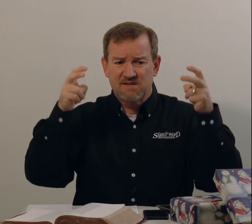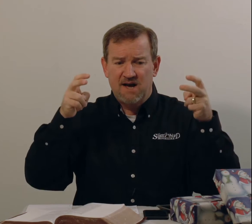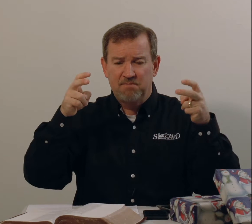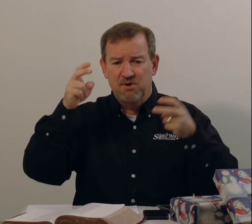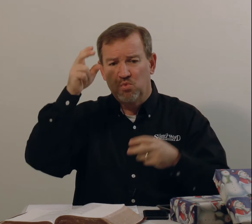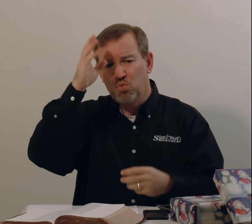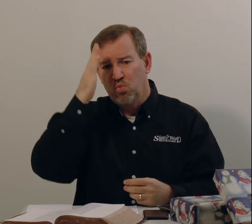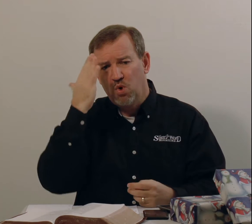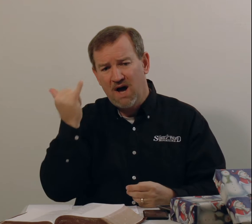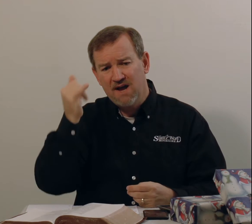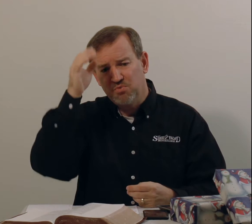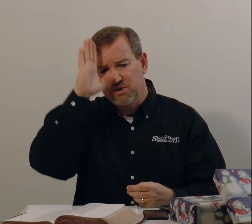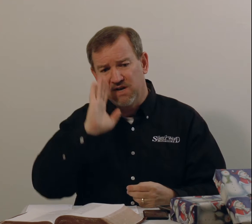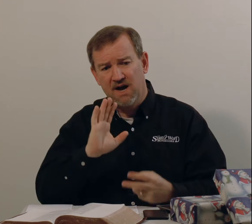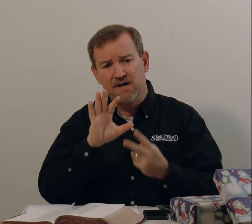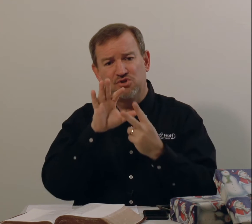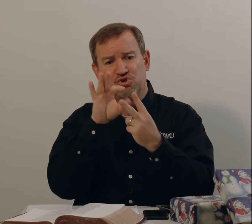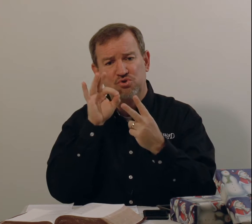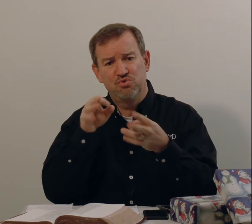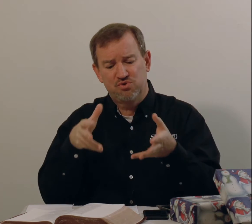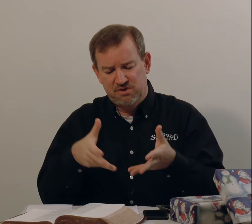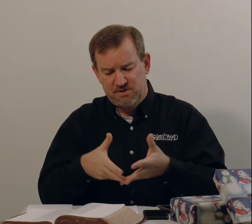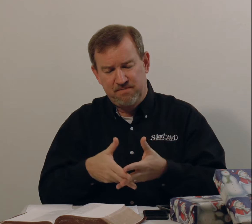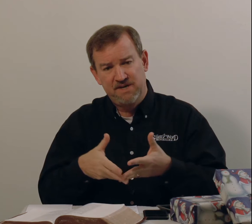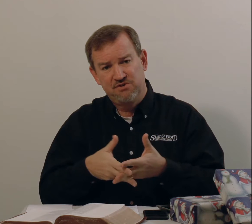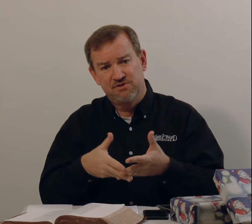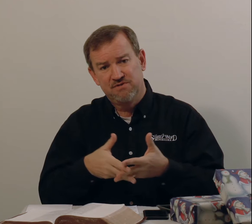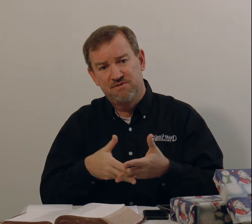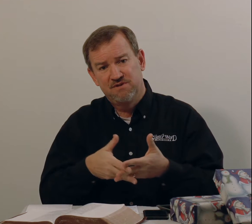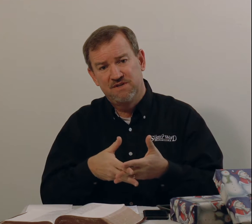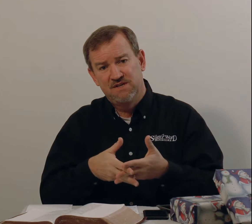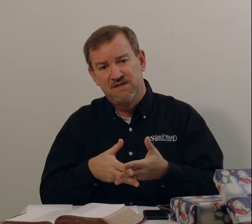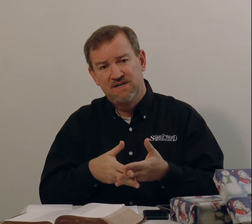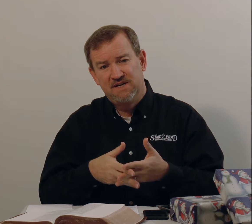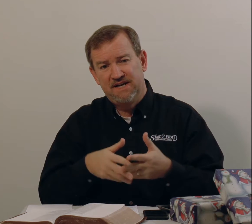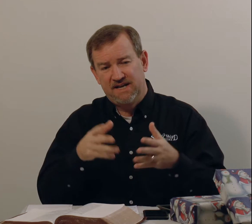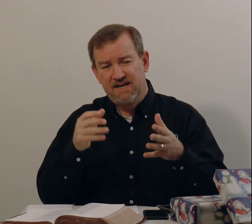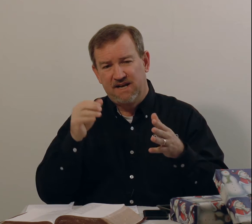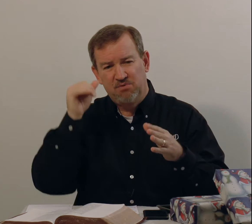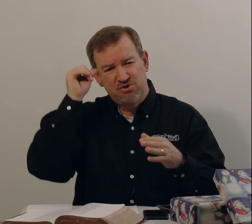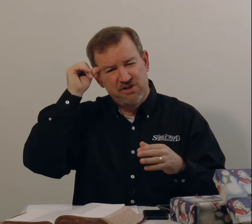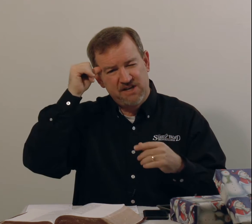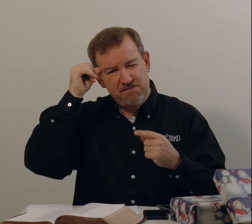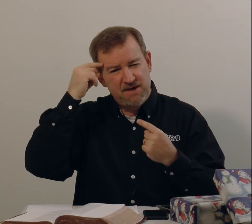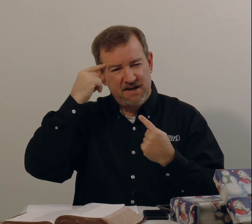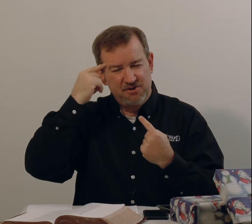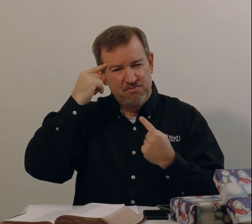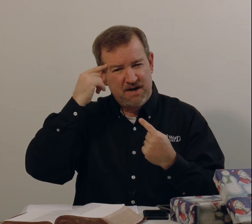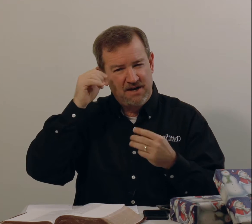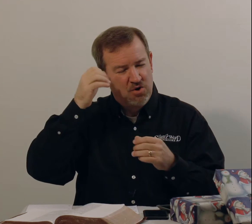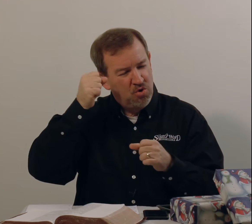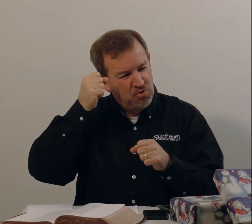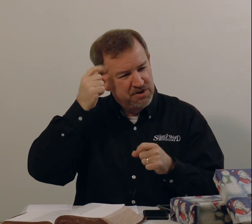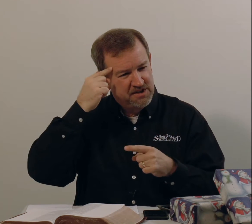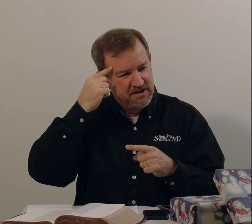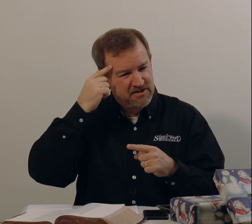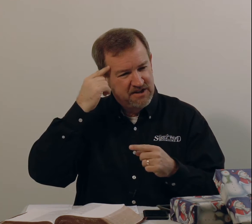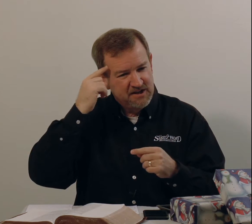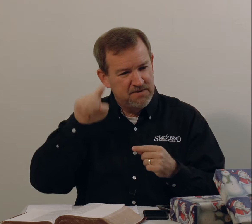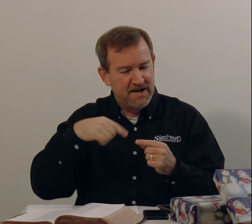topic, why would God choose the manger? And, and I want you to keep that in your mind, hold it there, think about